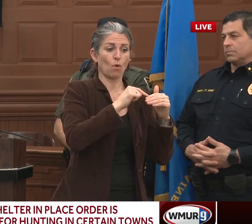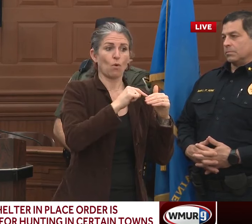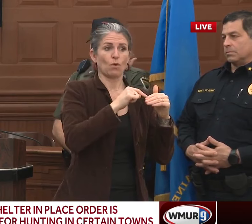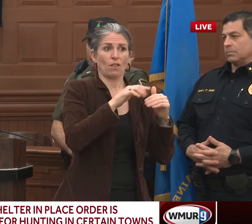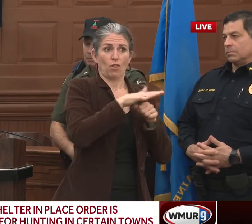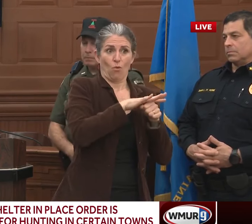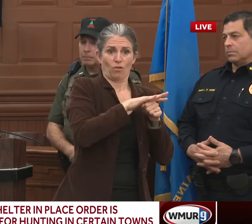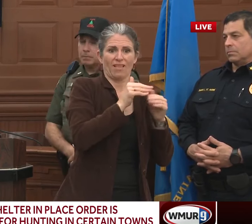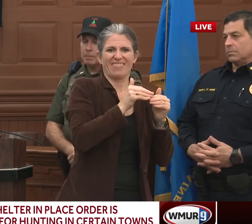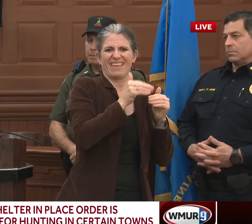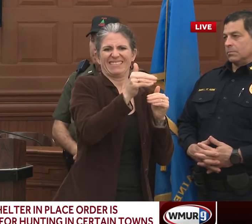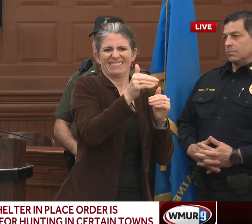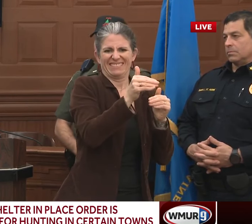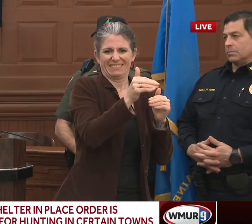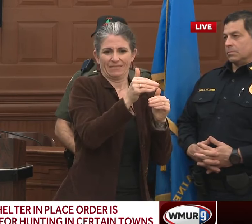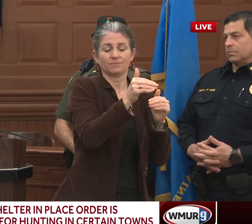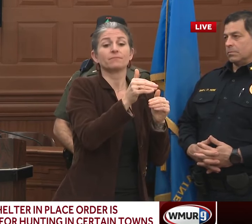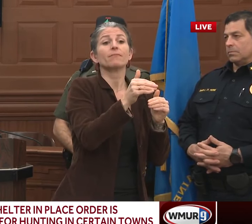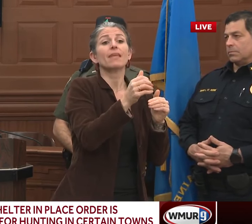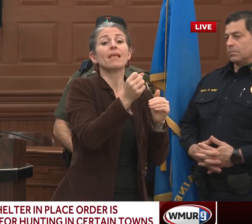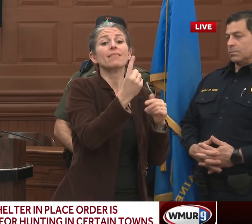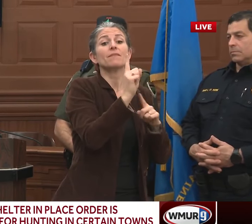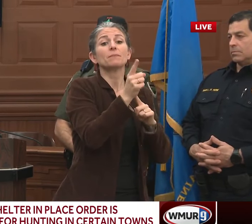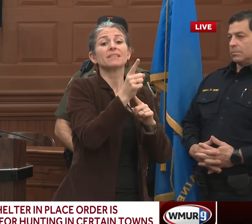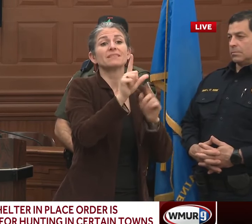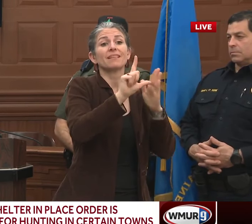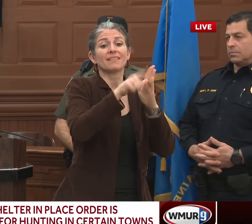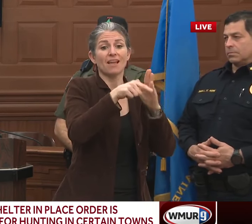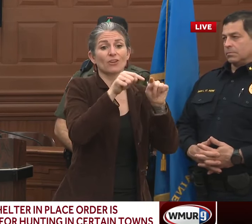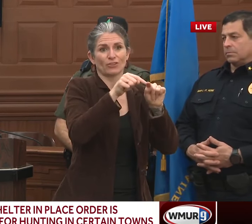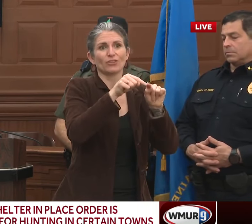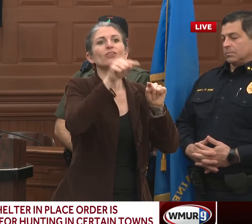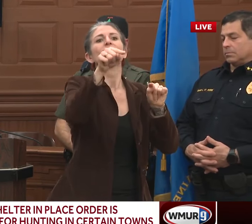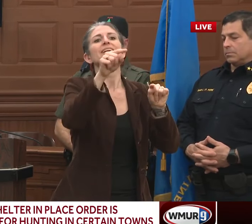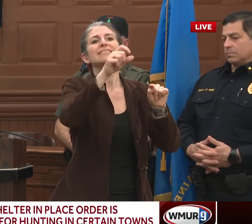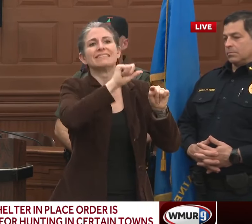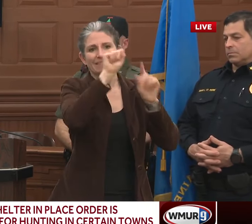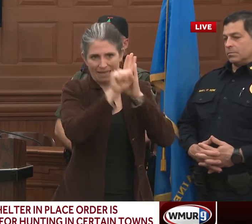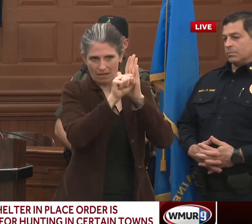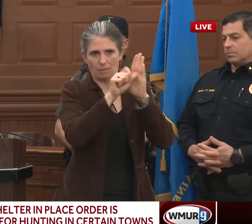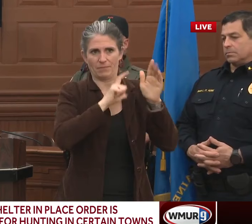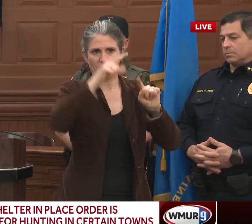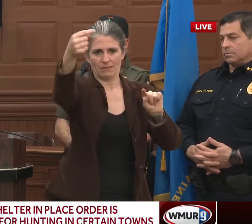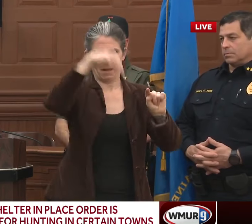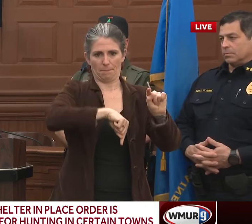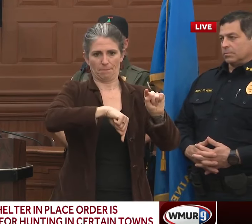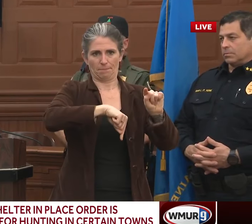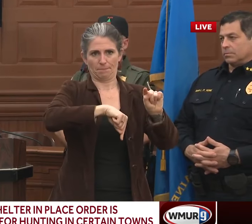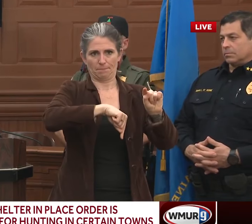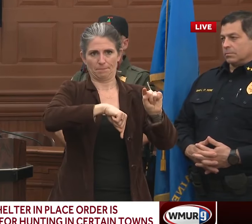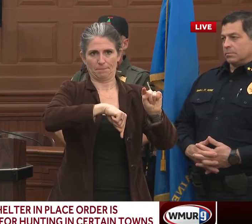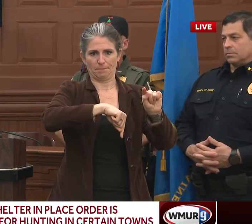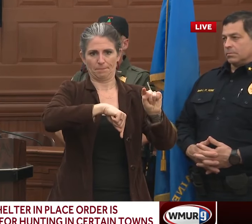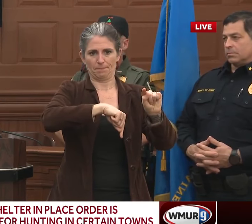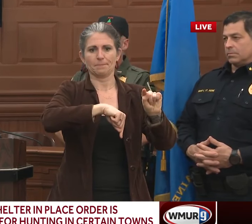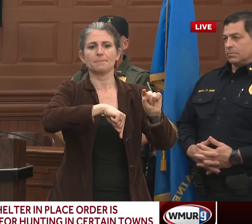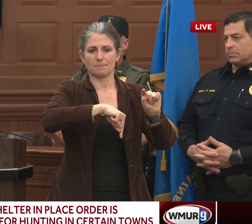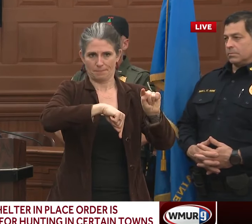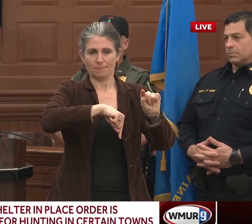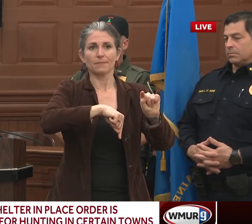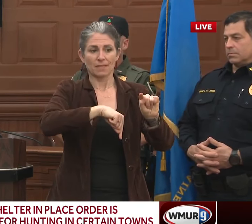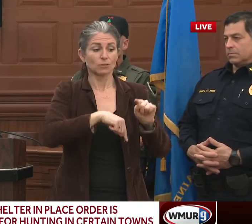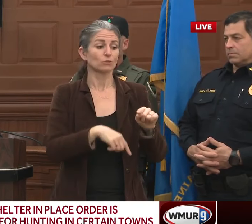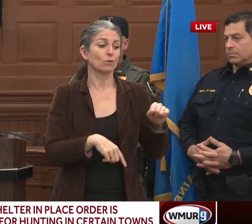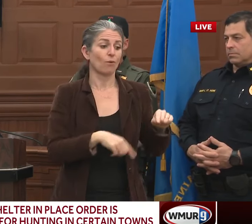first trooper arrives, which is not uncommon, actually, and that's a pretty good response time, considering it's an urban atmosphere and troopers aren't here.